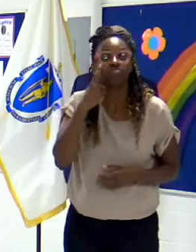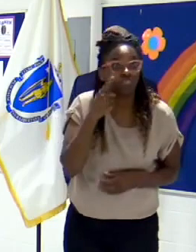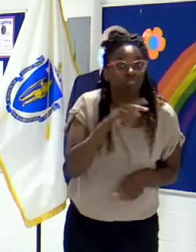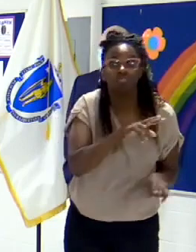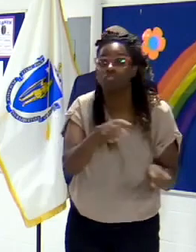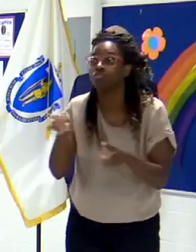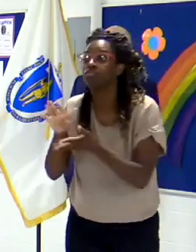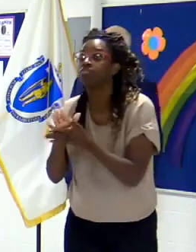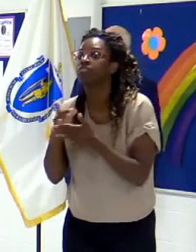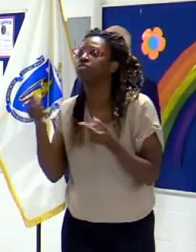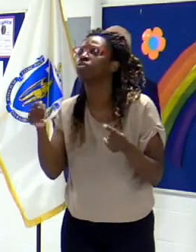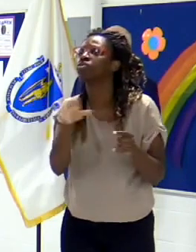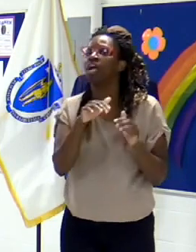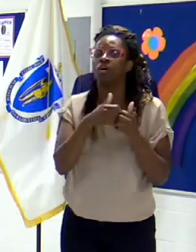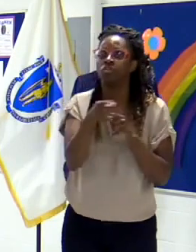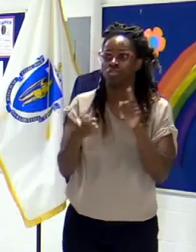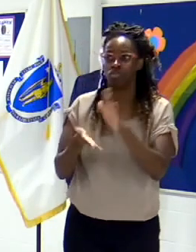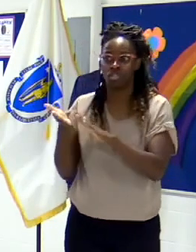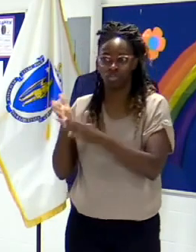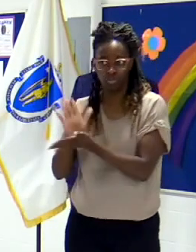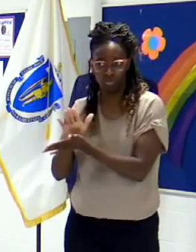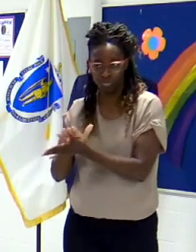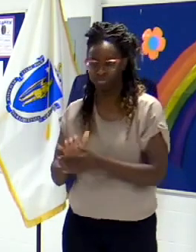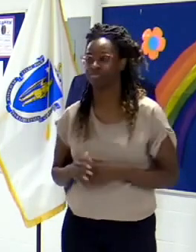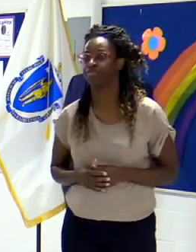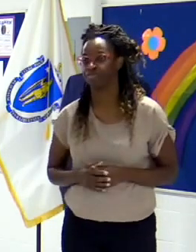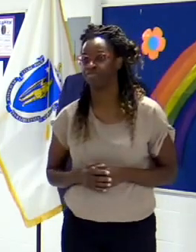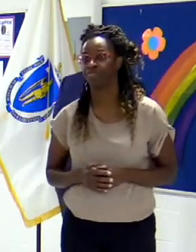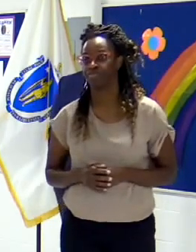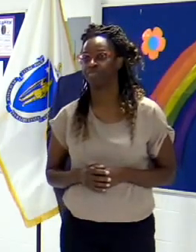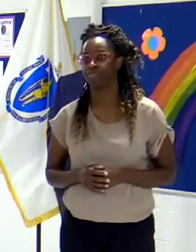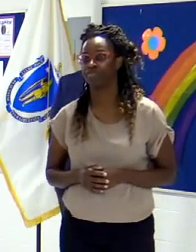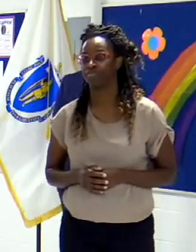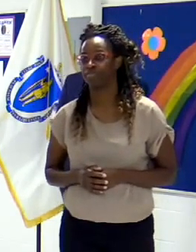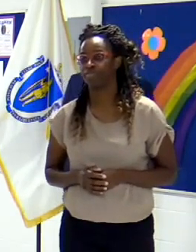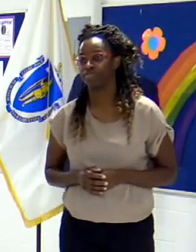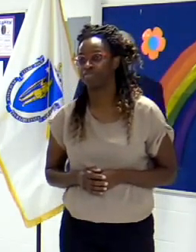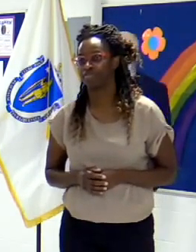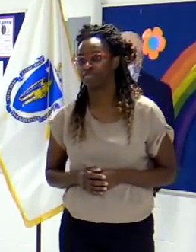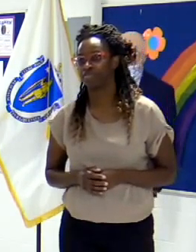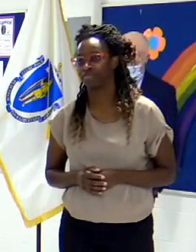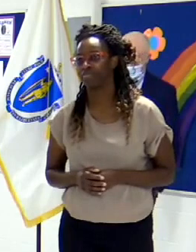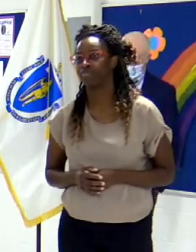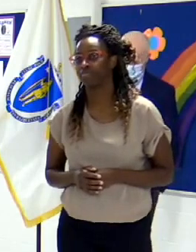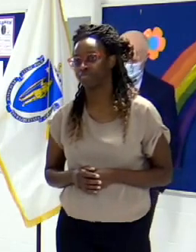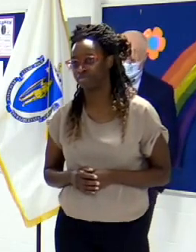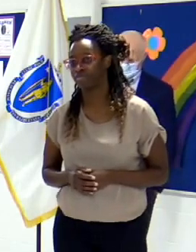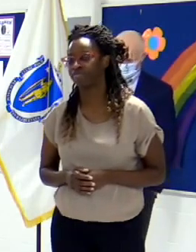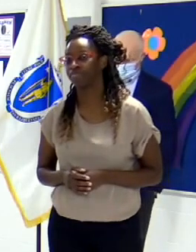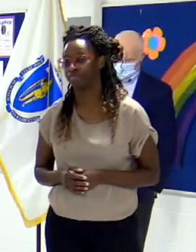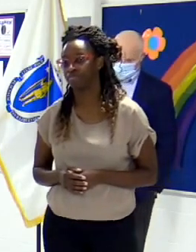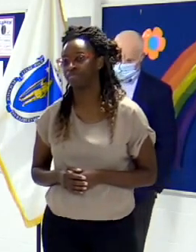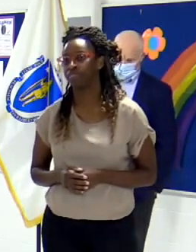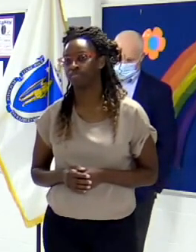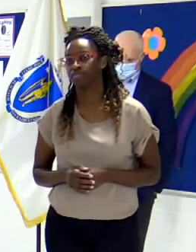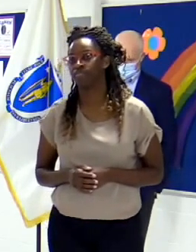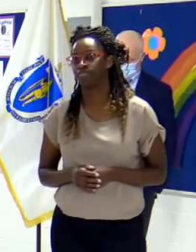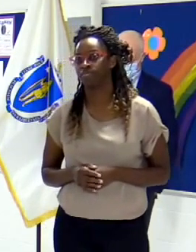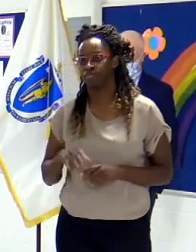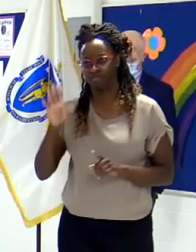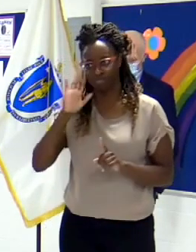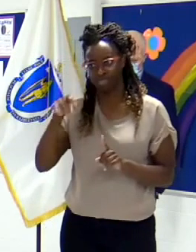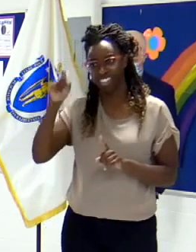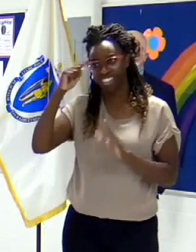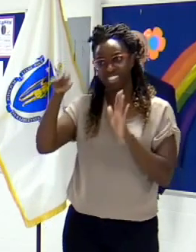in-person learning. And I guess I would say a couple things. The first is, while the state has developed